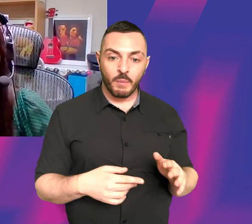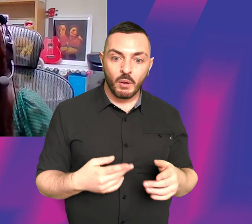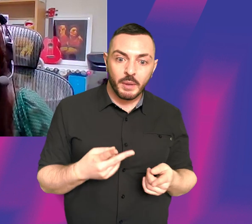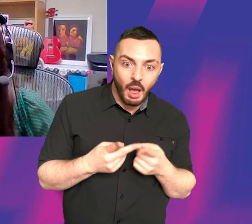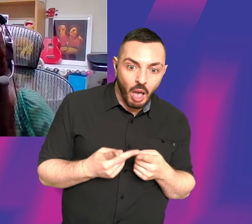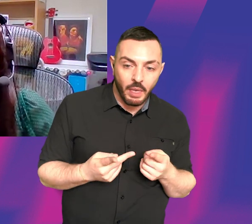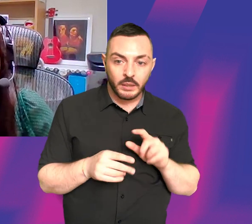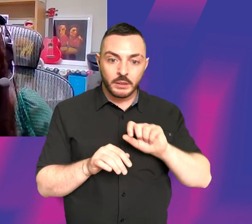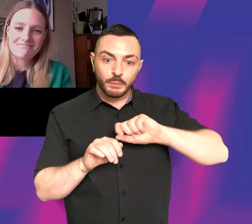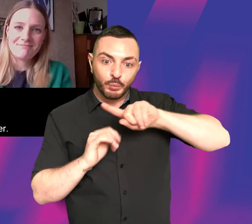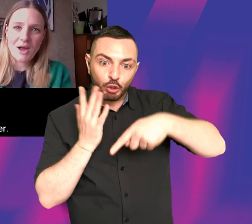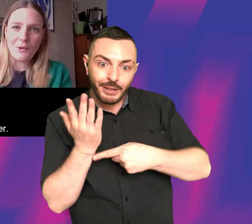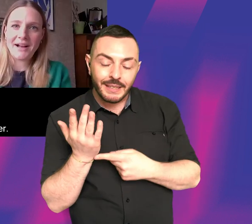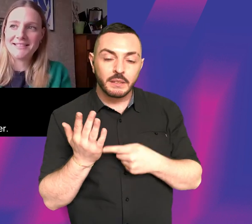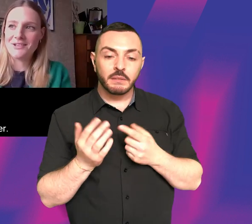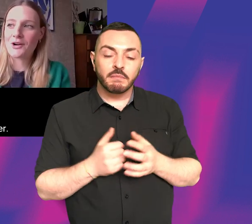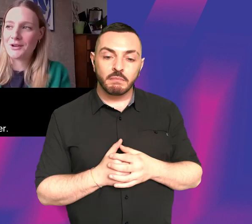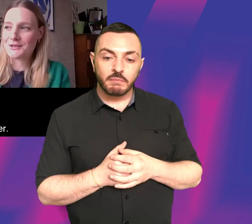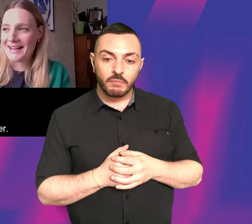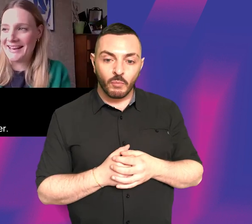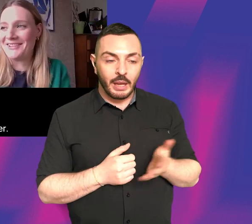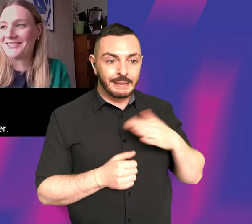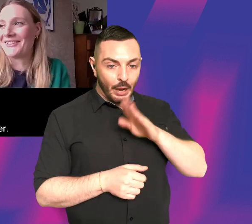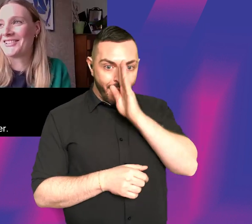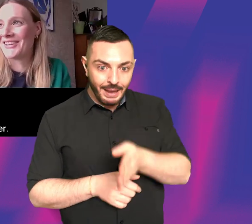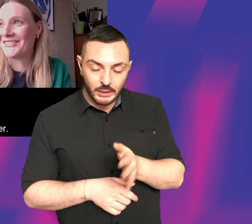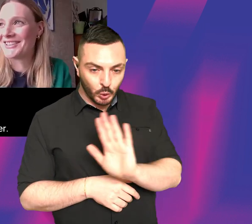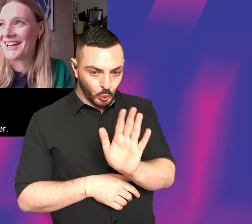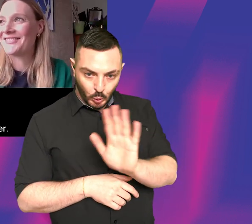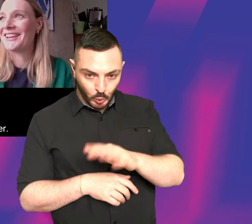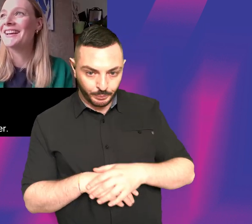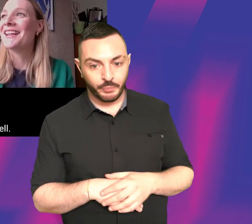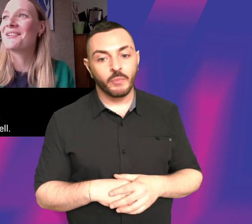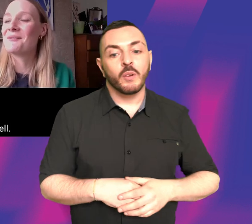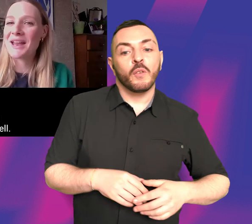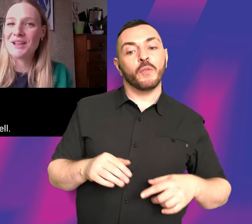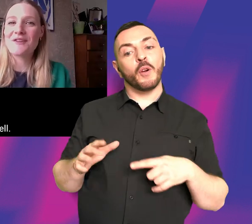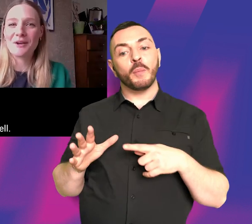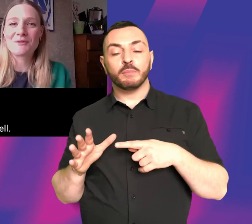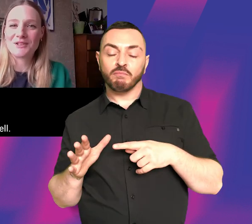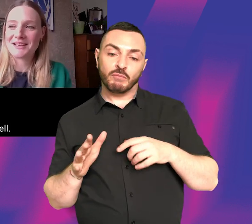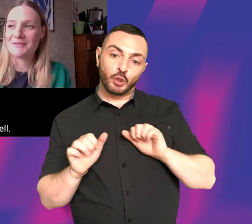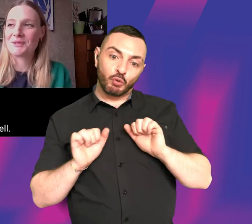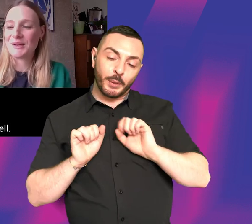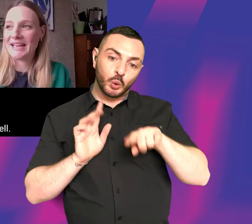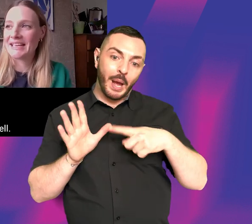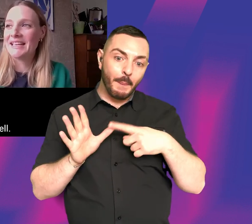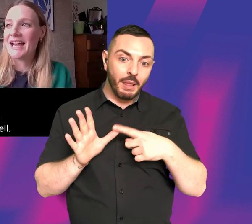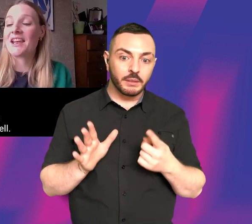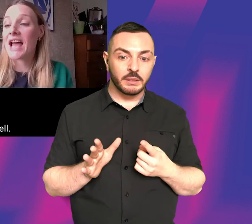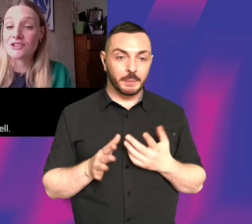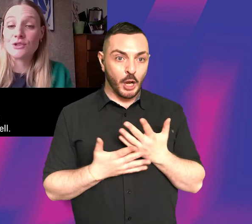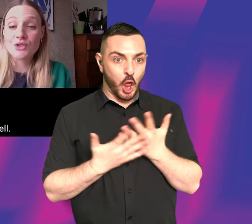and stuff that happened in between? No, I did not go directly from scrubber to amulet. There were many failed projects in between.